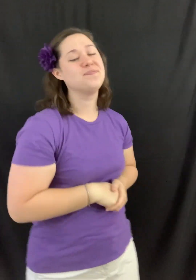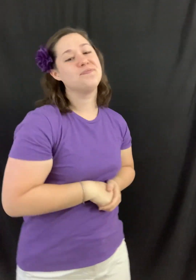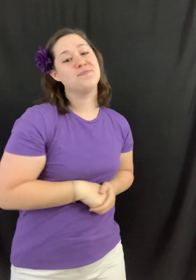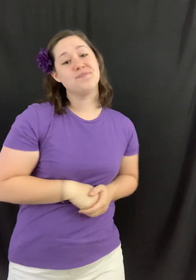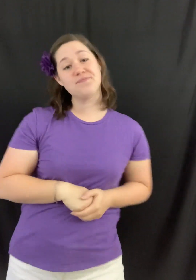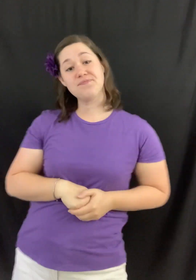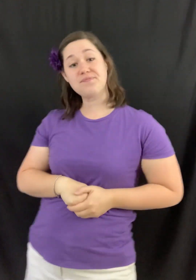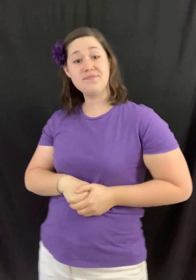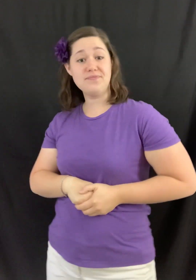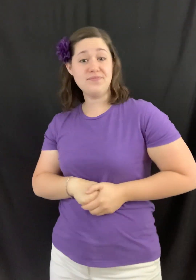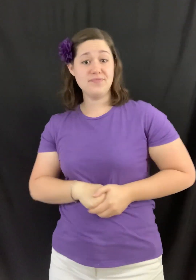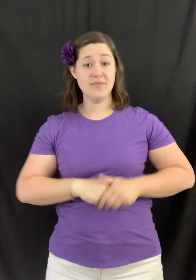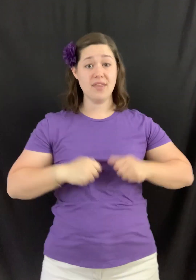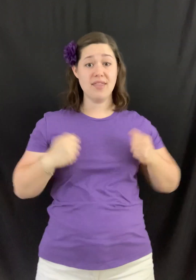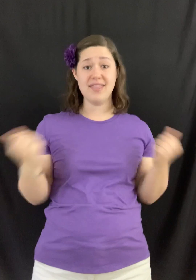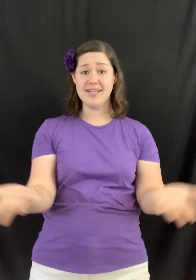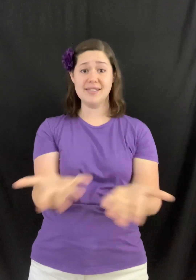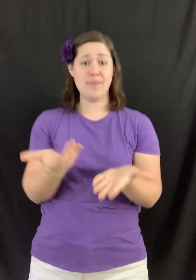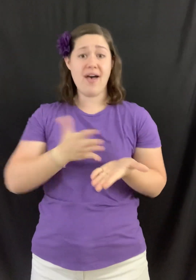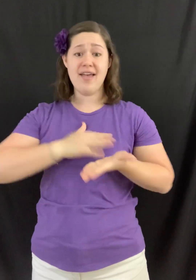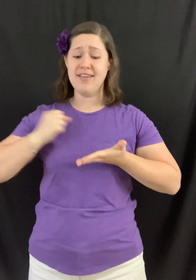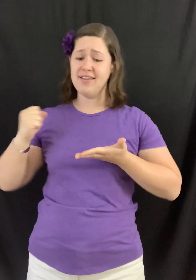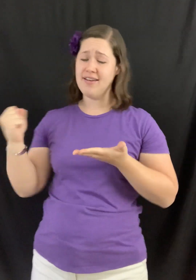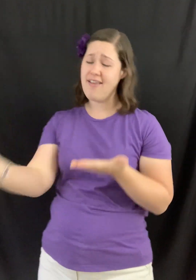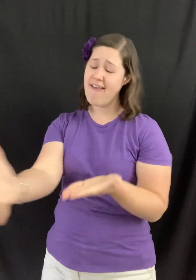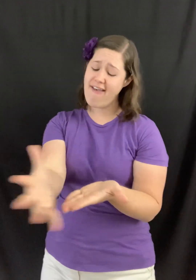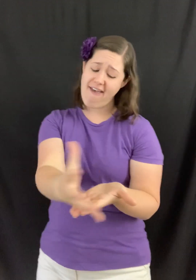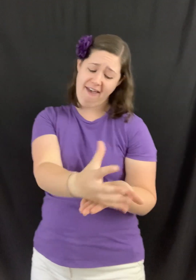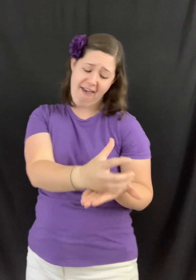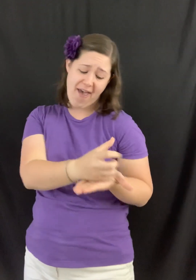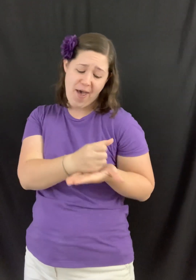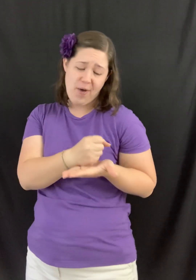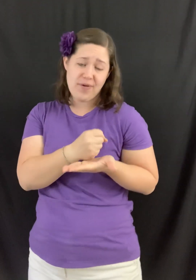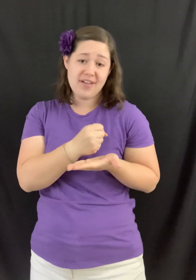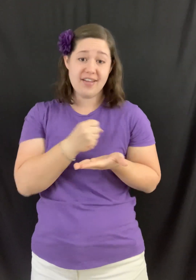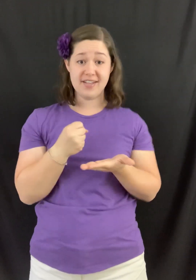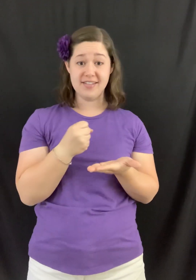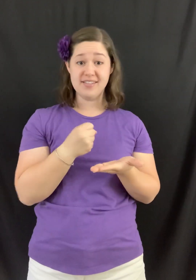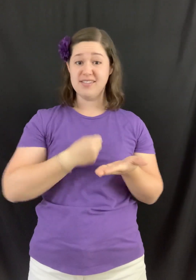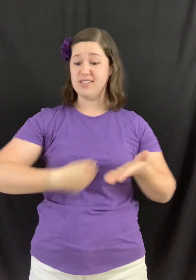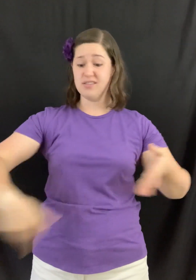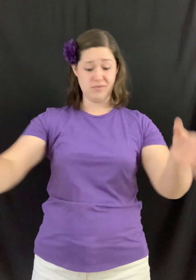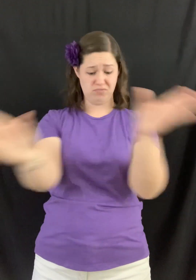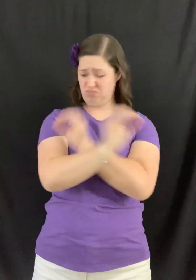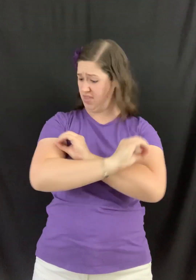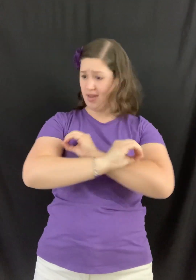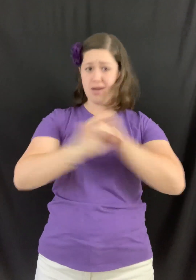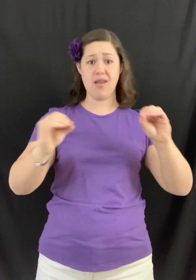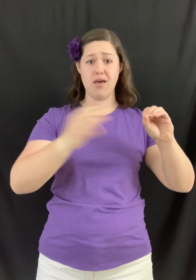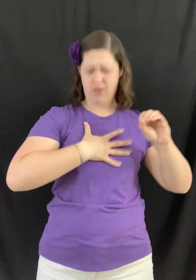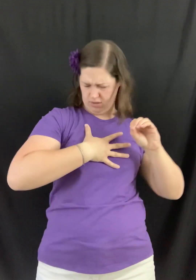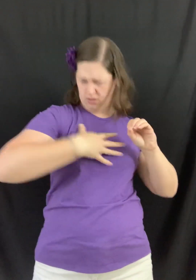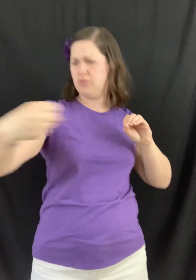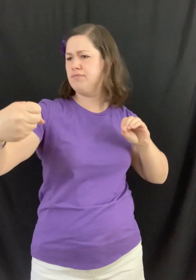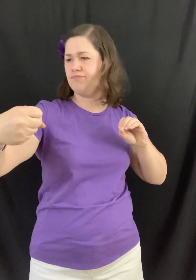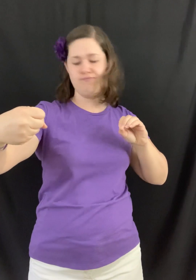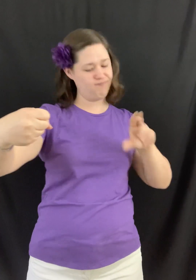Yes, my inheritance And none can take